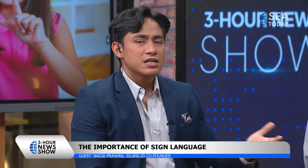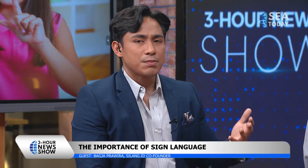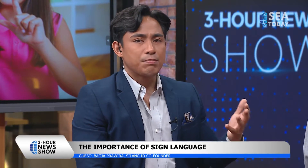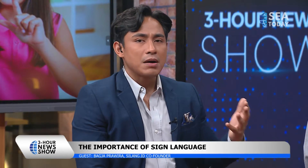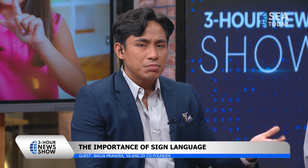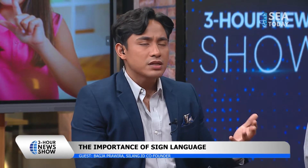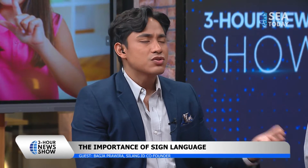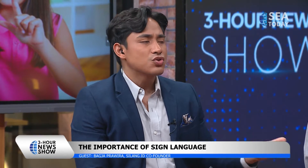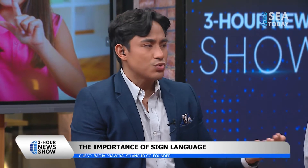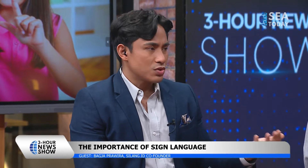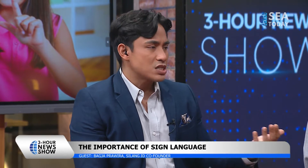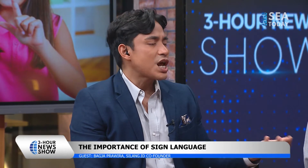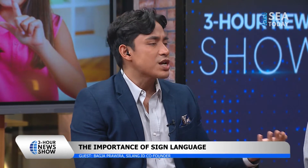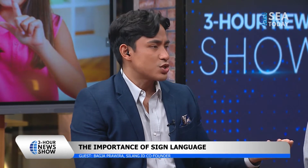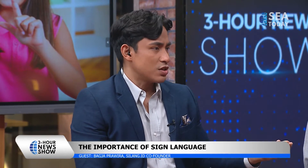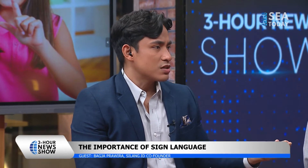the public do the to change this